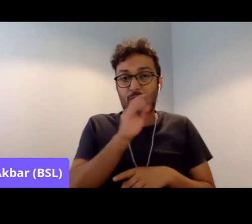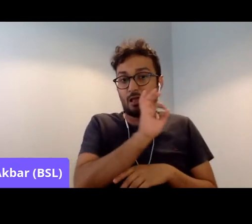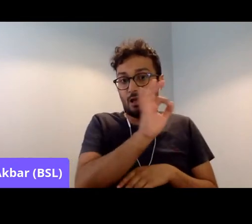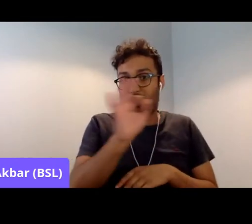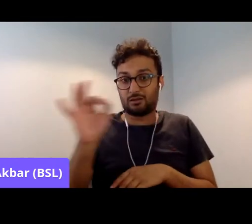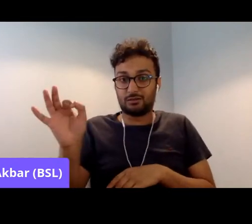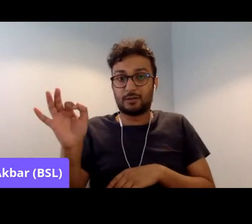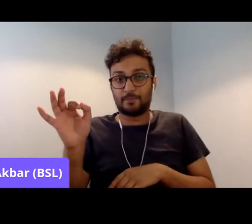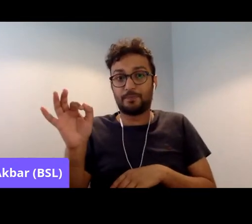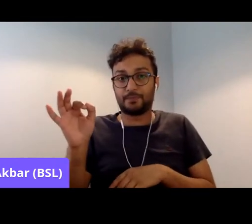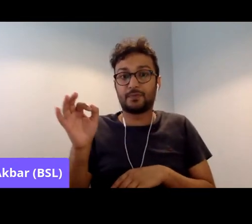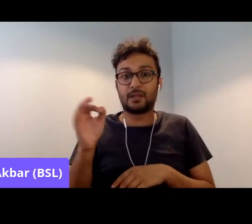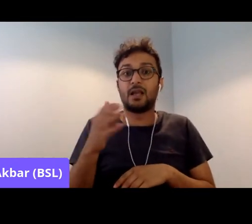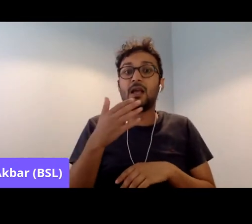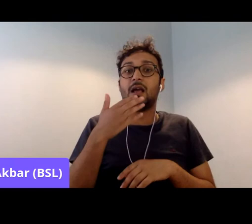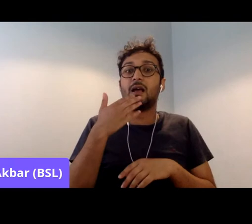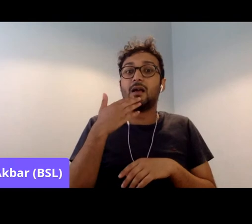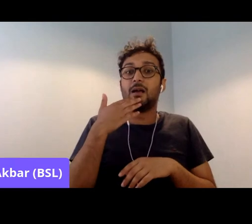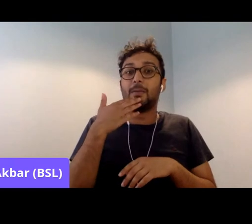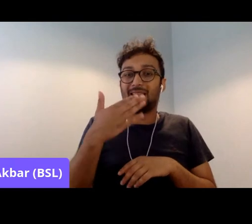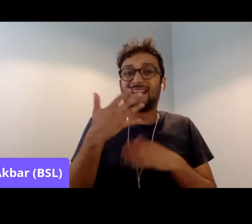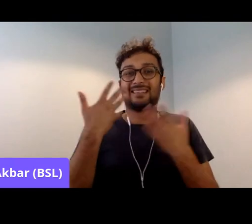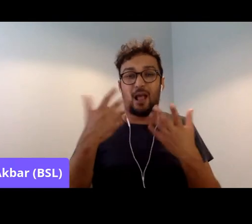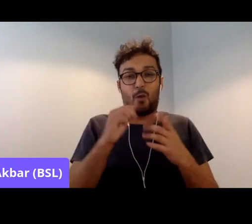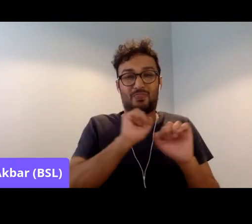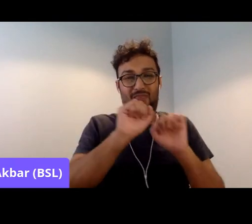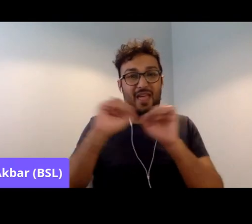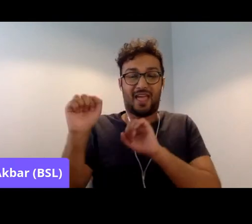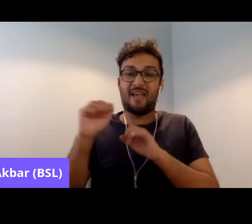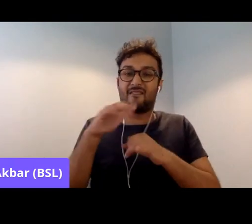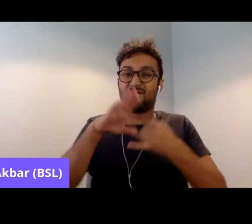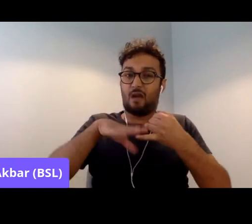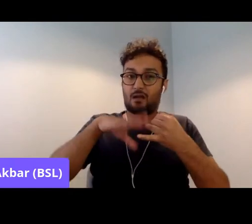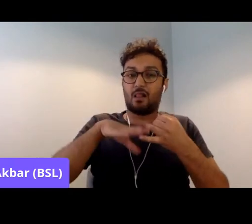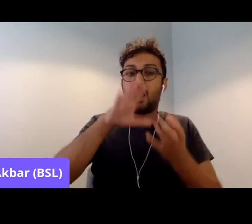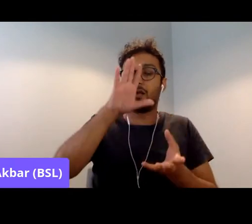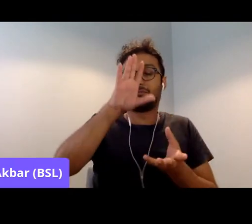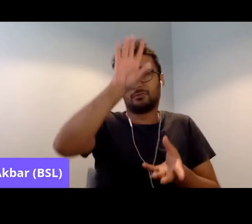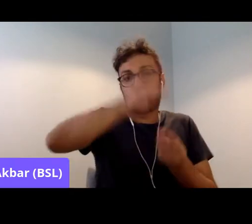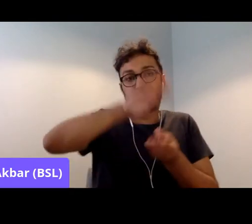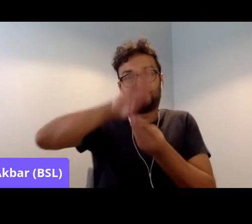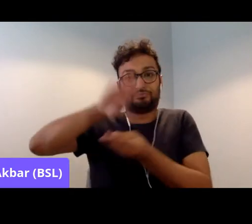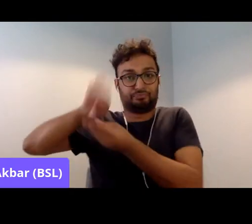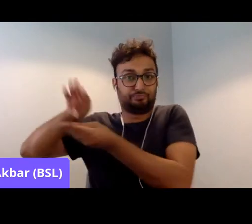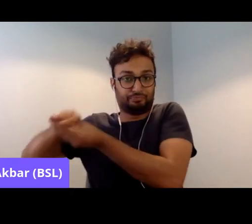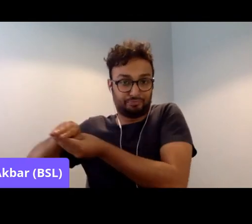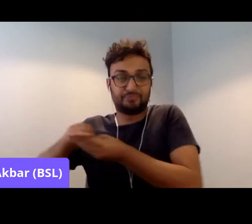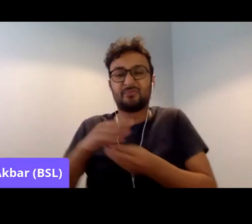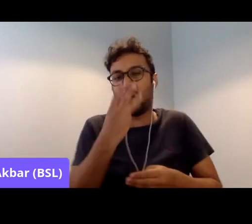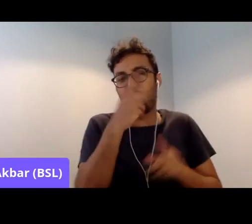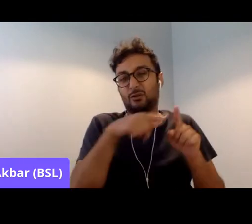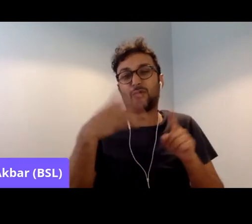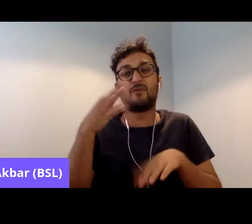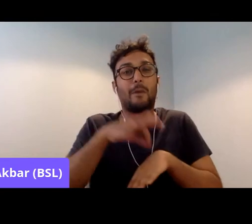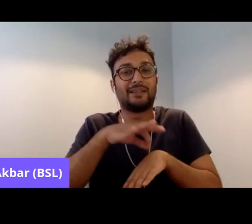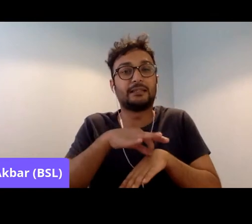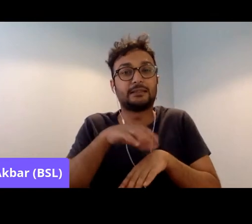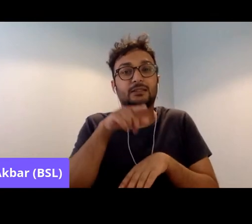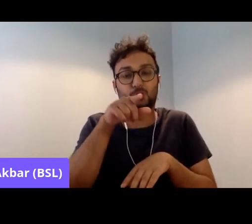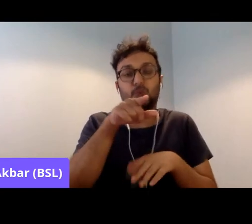to the final closing remarks. You each have between sort of three to four minutes to to just kind of